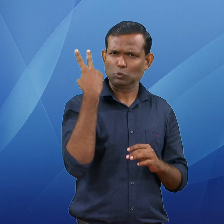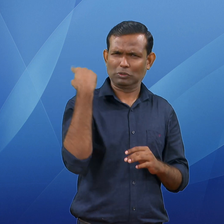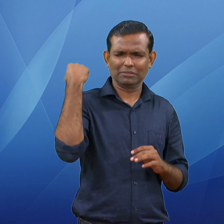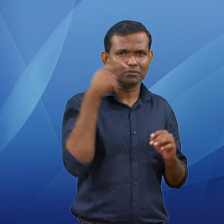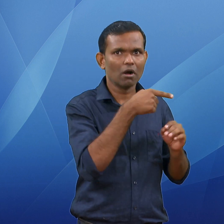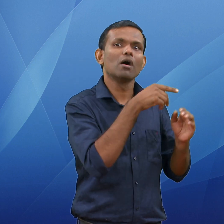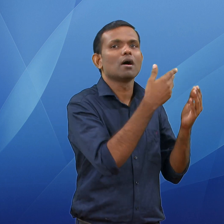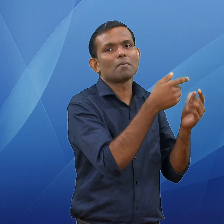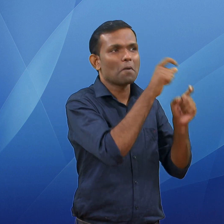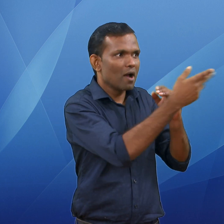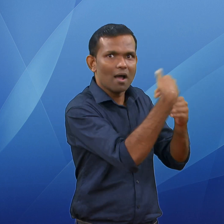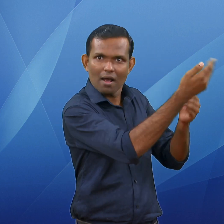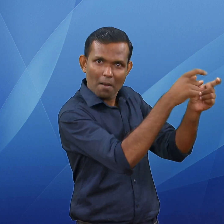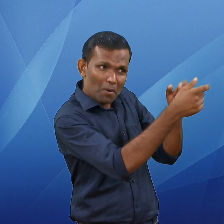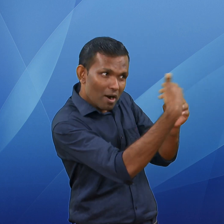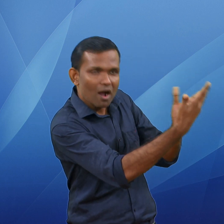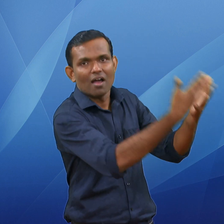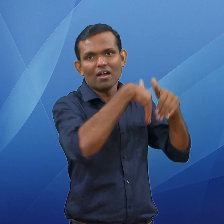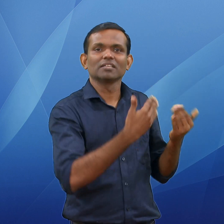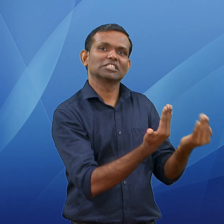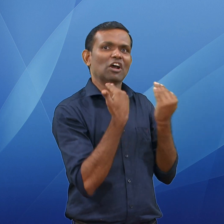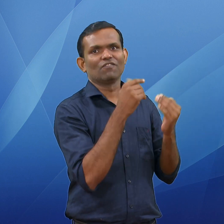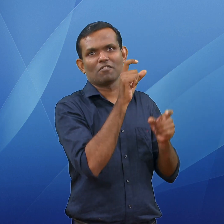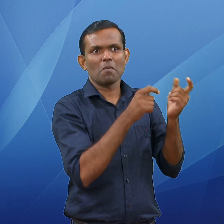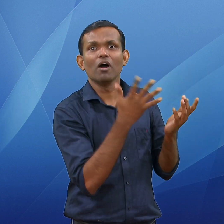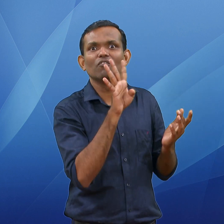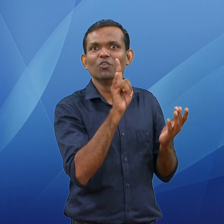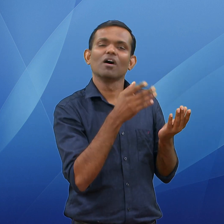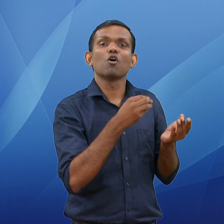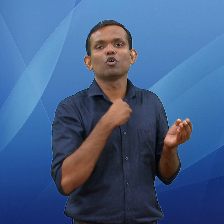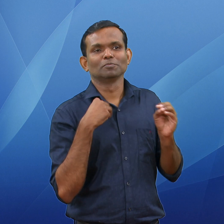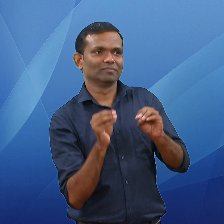The President and the Prime Minister congratulated the people behind the effective rescue operation.